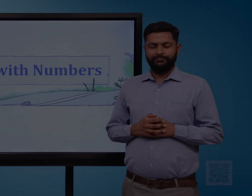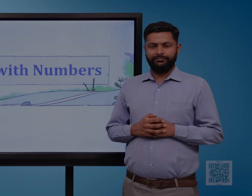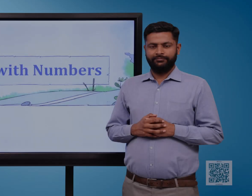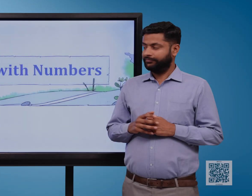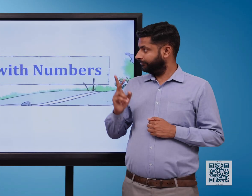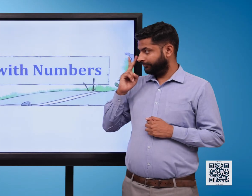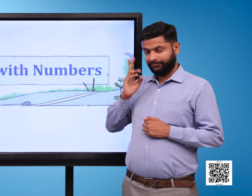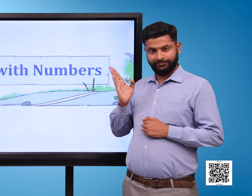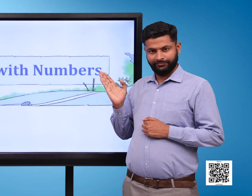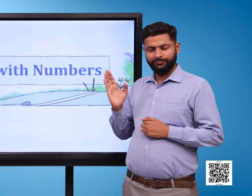Chapter 3